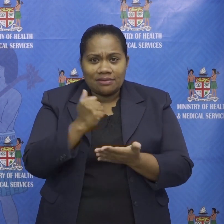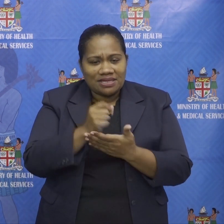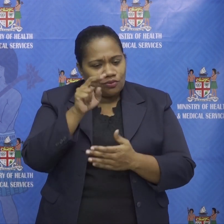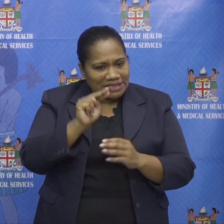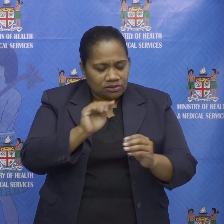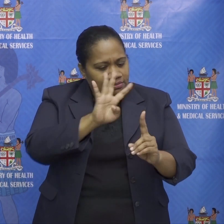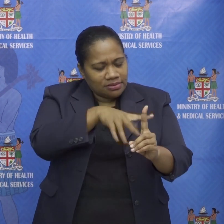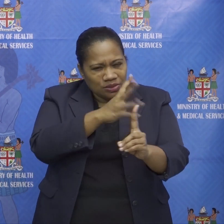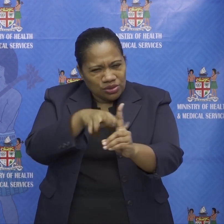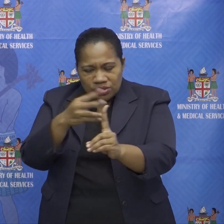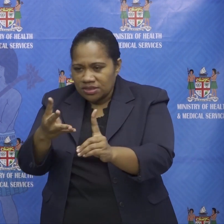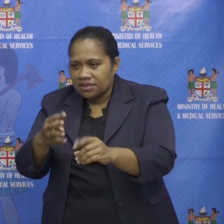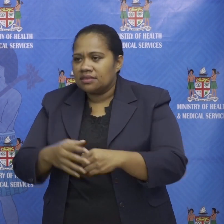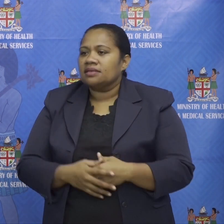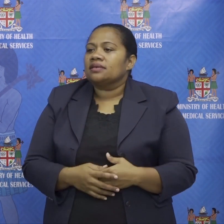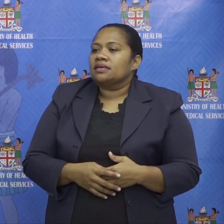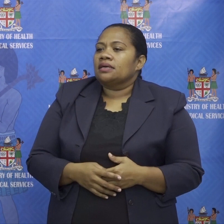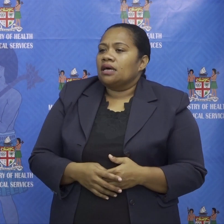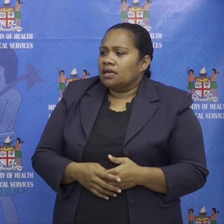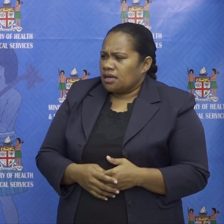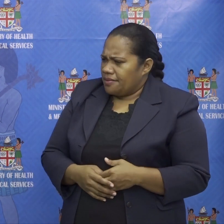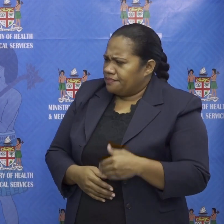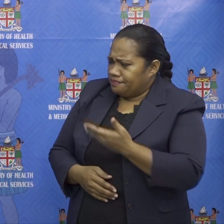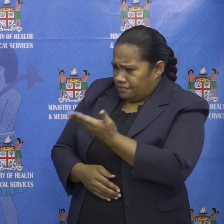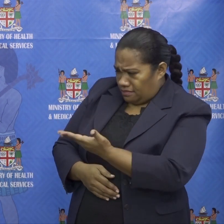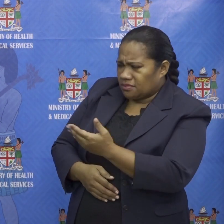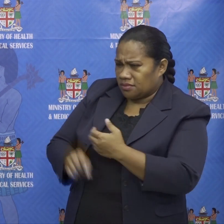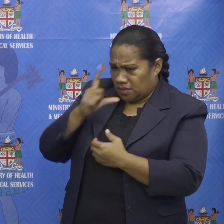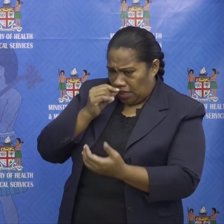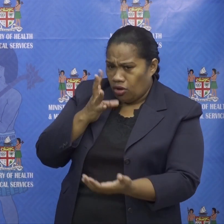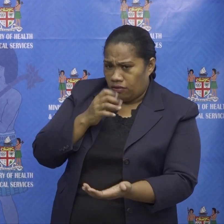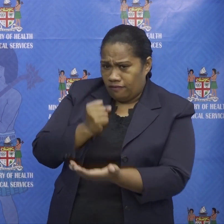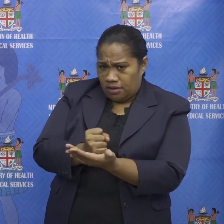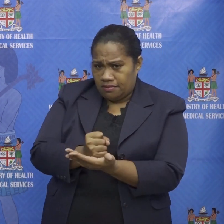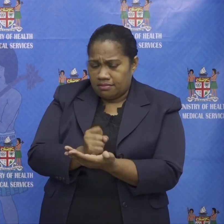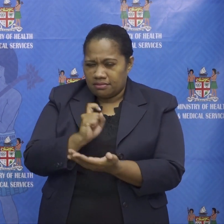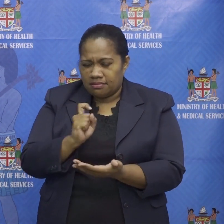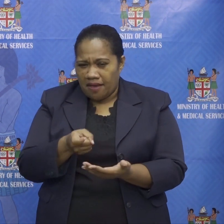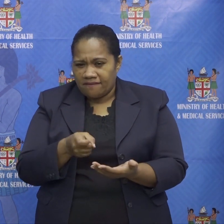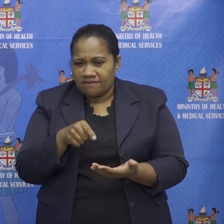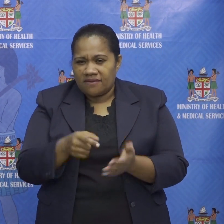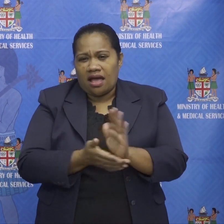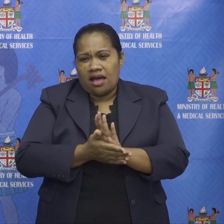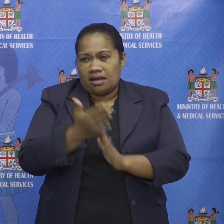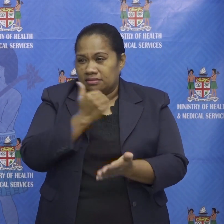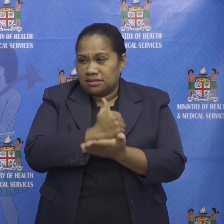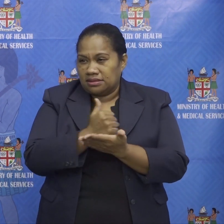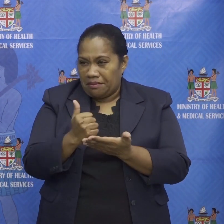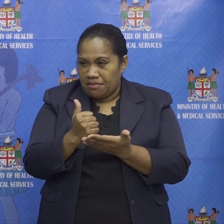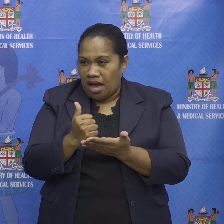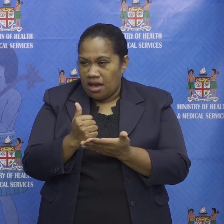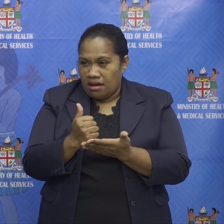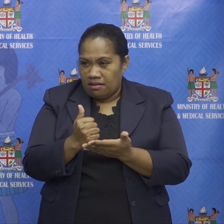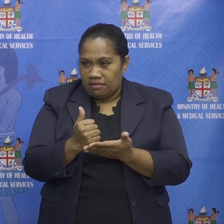just for the record are you be are you able to to confirm if uh this is uh the highest number of active cases